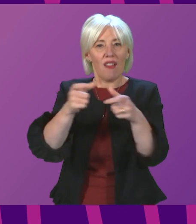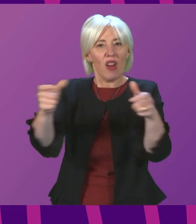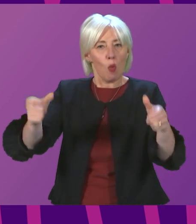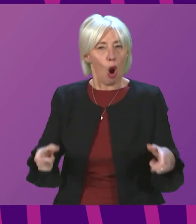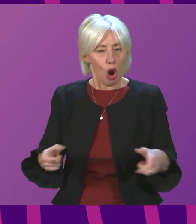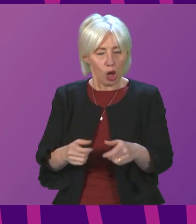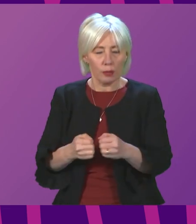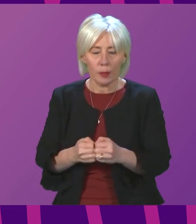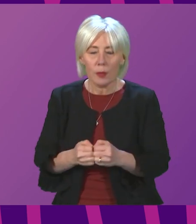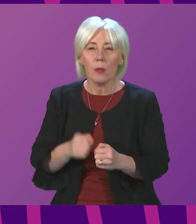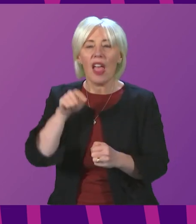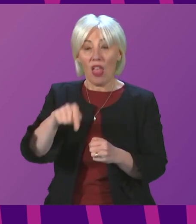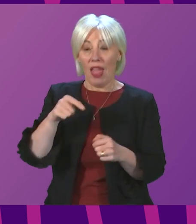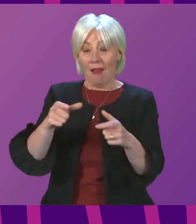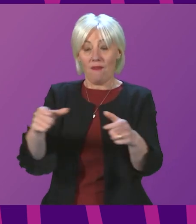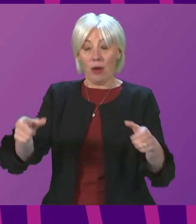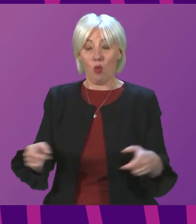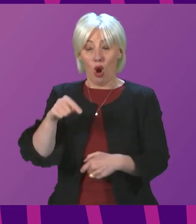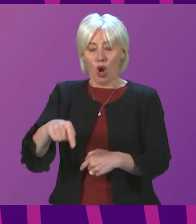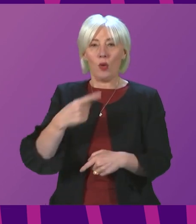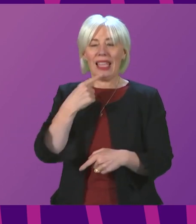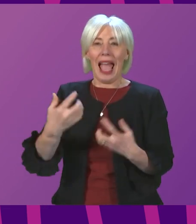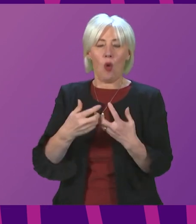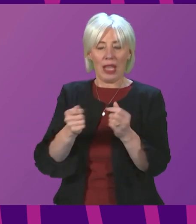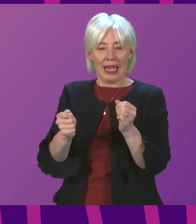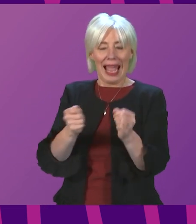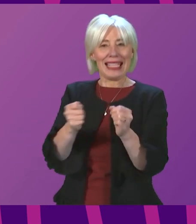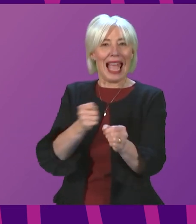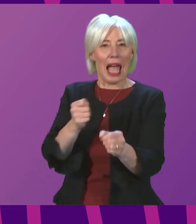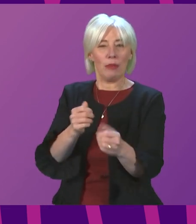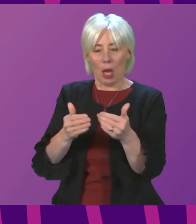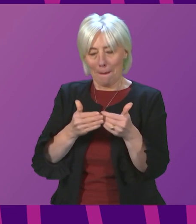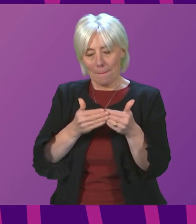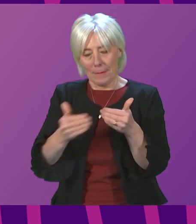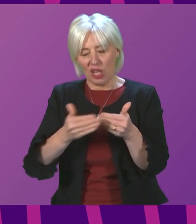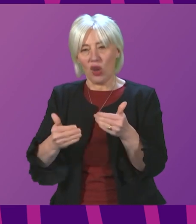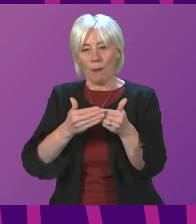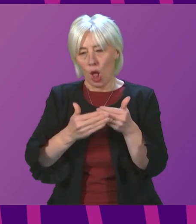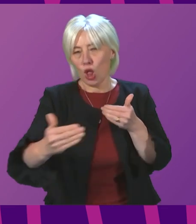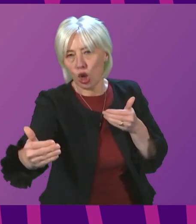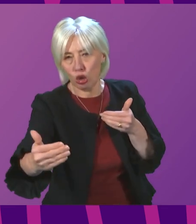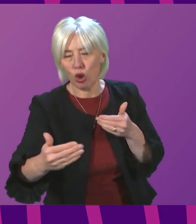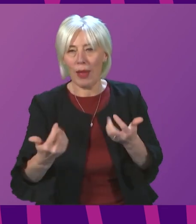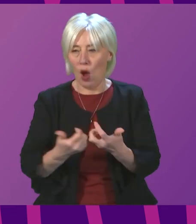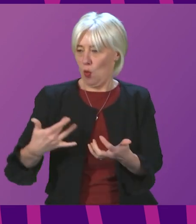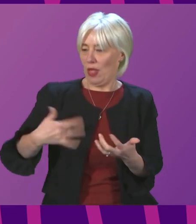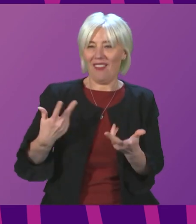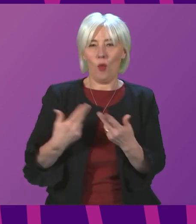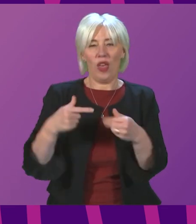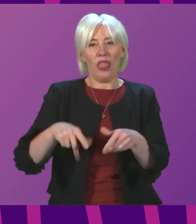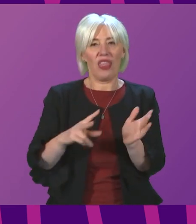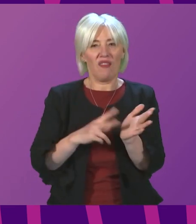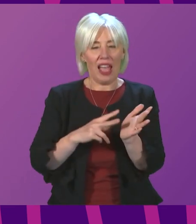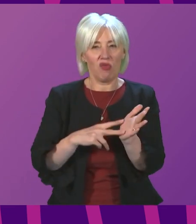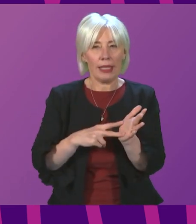is intended to set out how we might adapt in the medium to longer term to living with this virus in a way that still